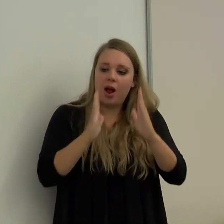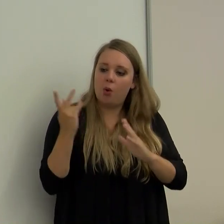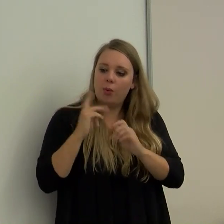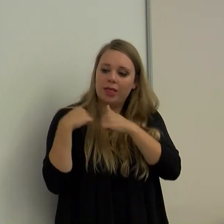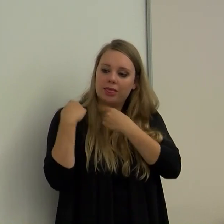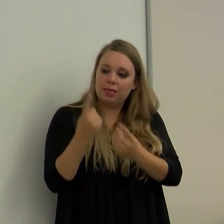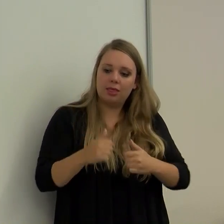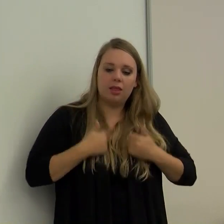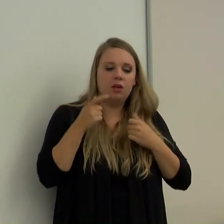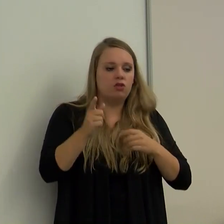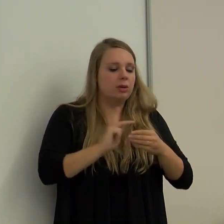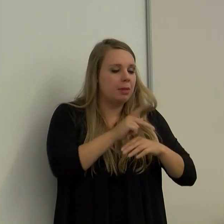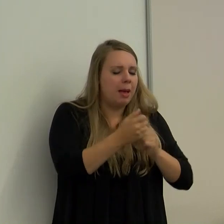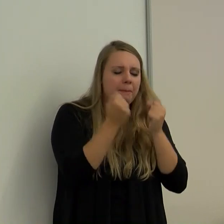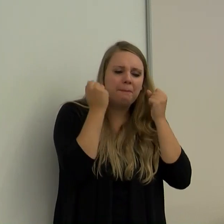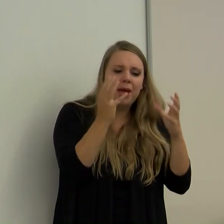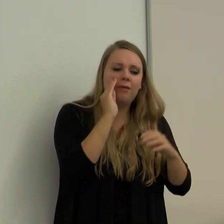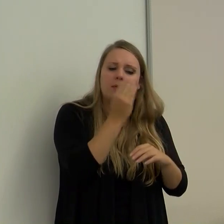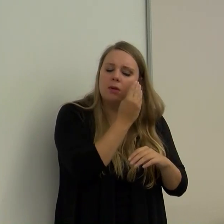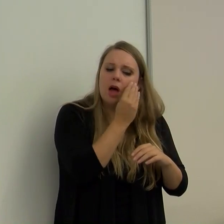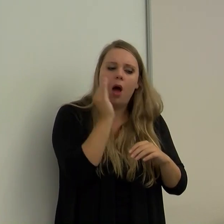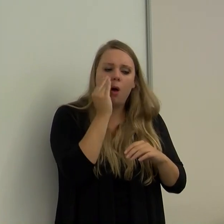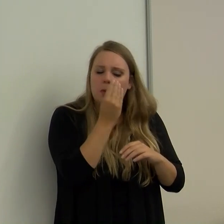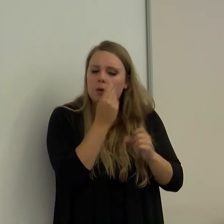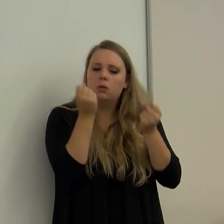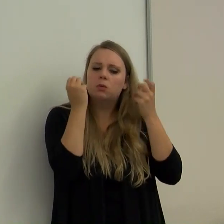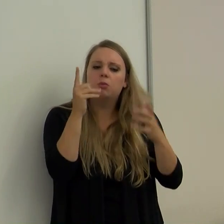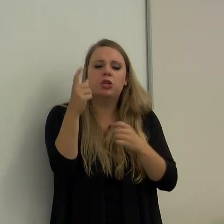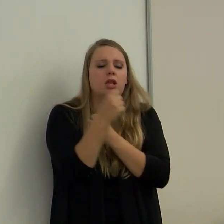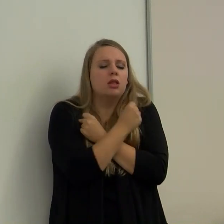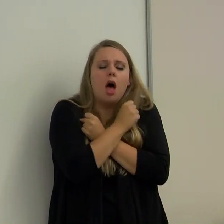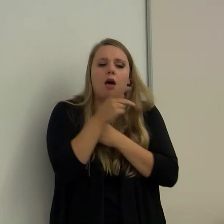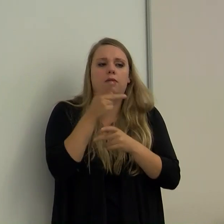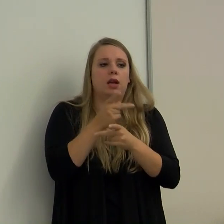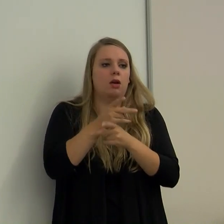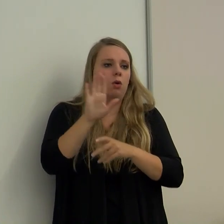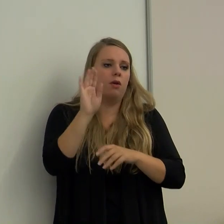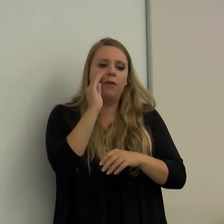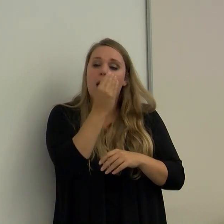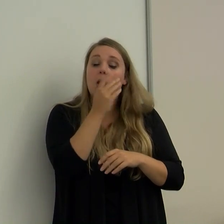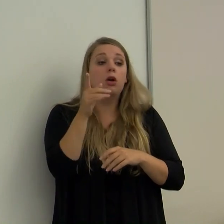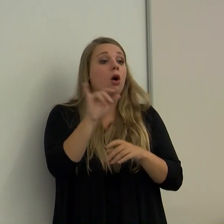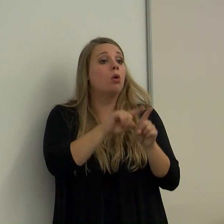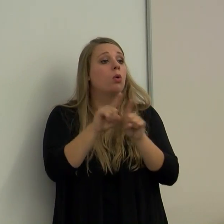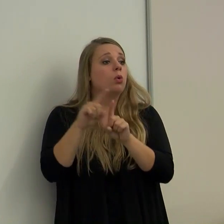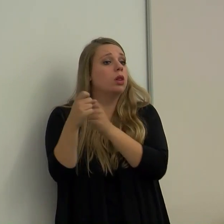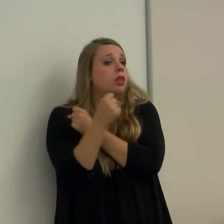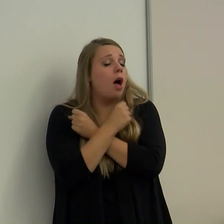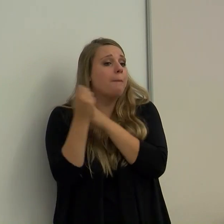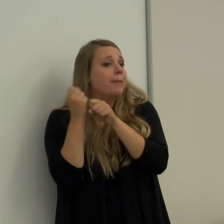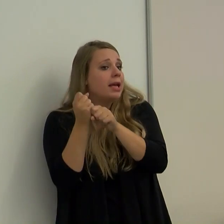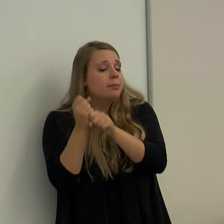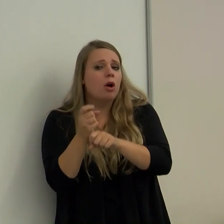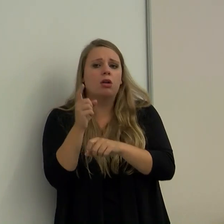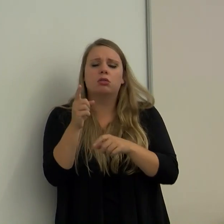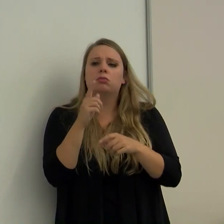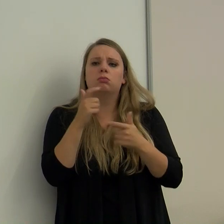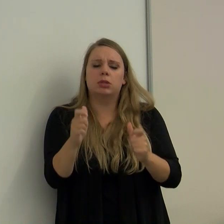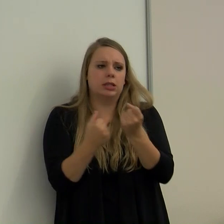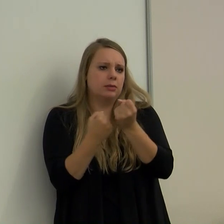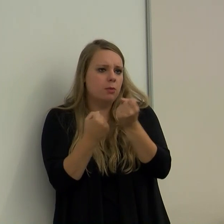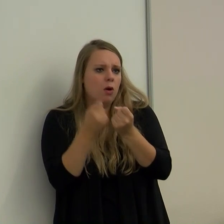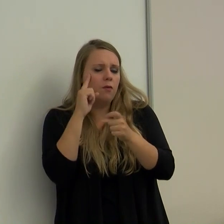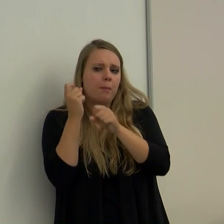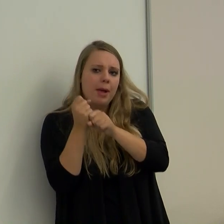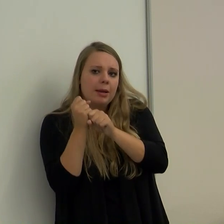planted flower bed after flower bed and loved taking care of her flowers. She loved baseball. She's a huge baseball fan.